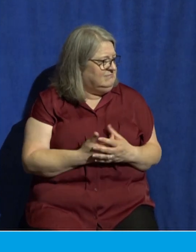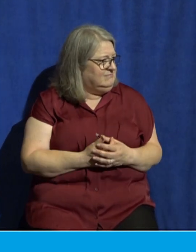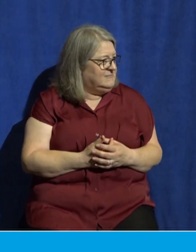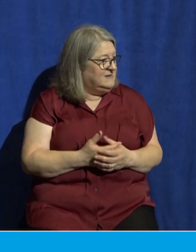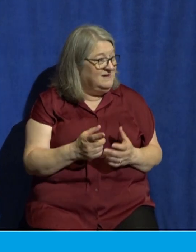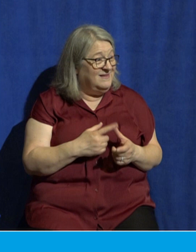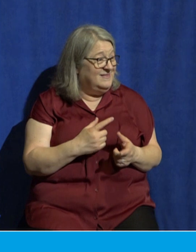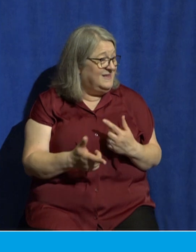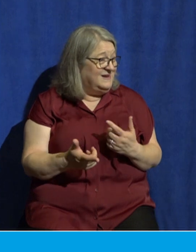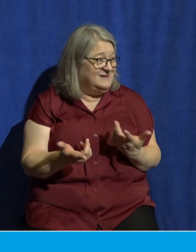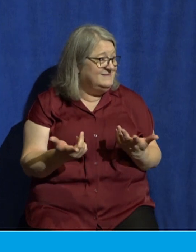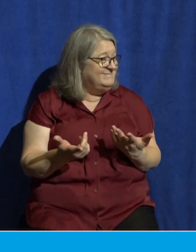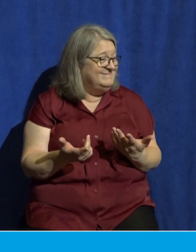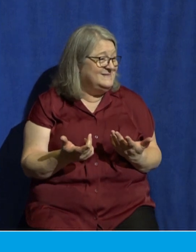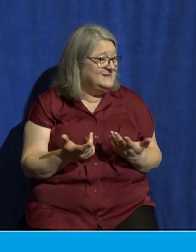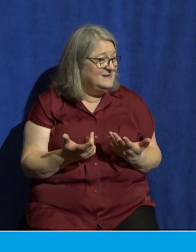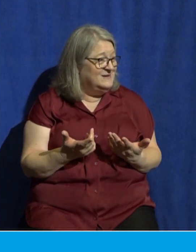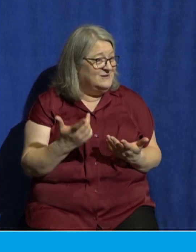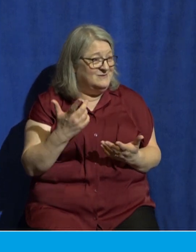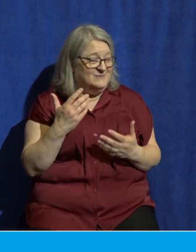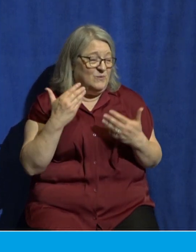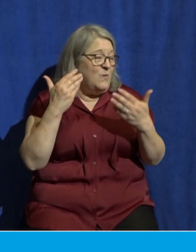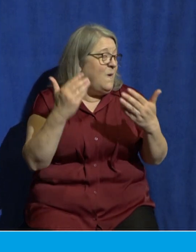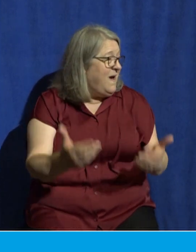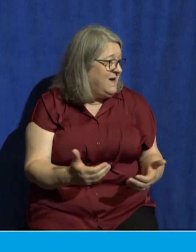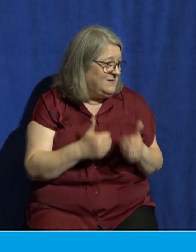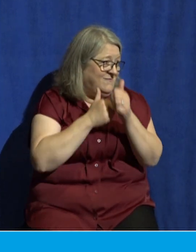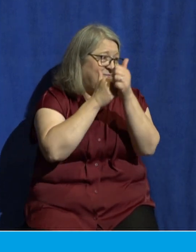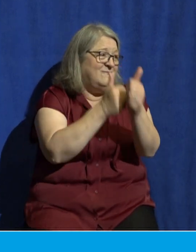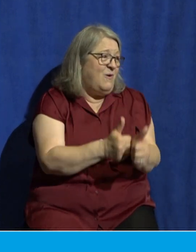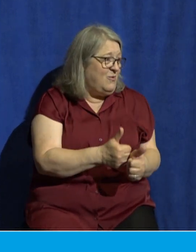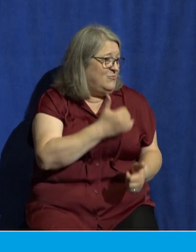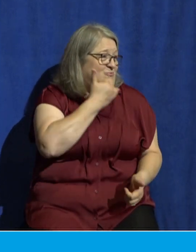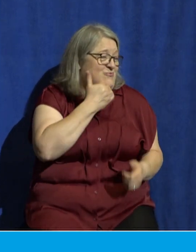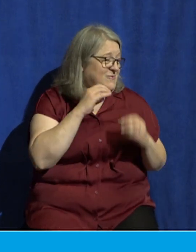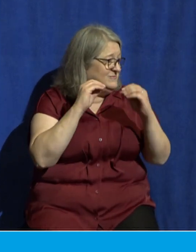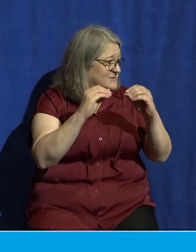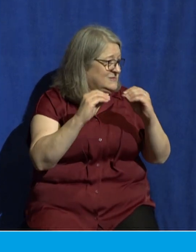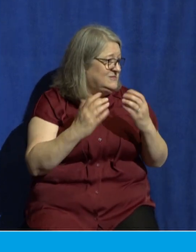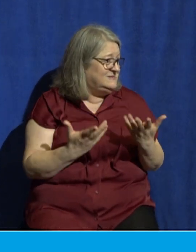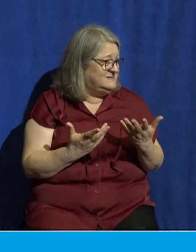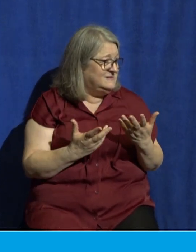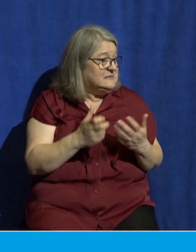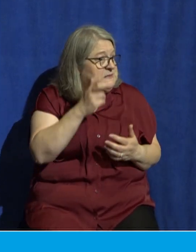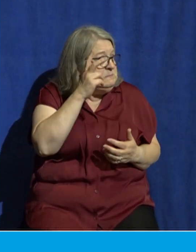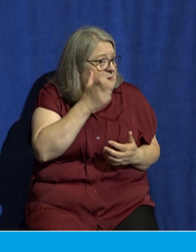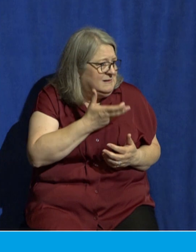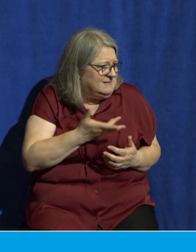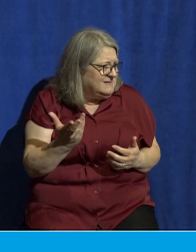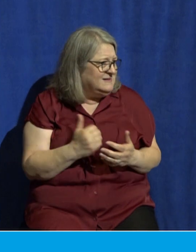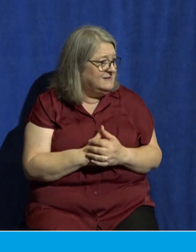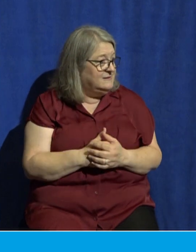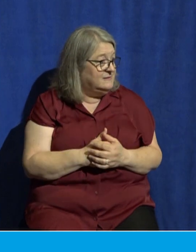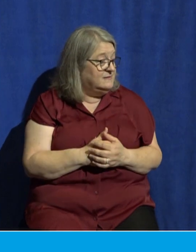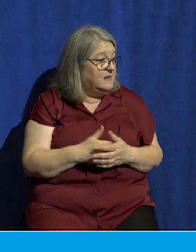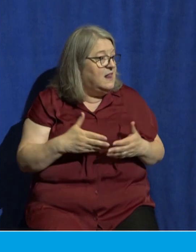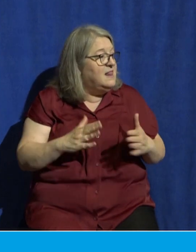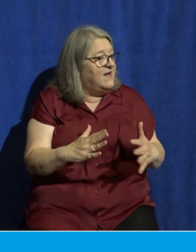kinds of false teaching and demonic activity because you allow your desire and your fear rather than driving you to God